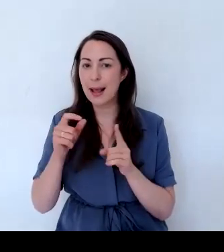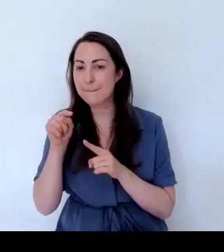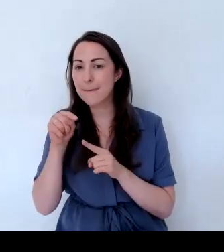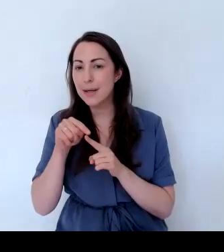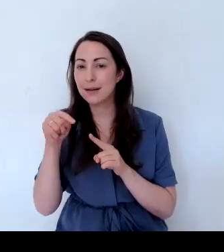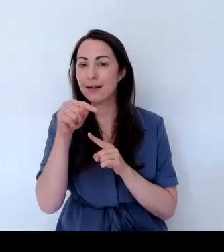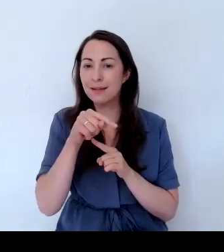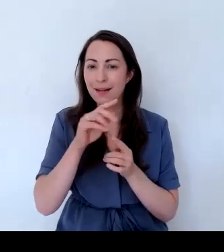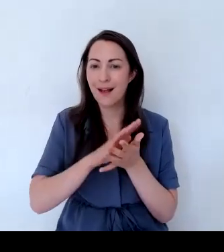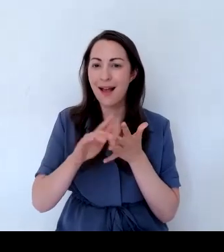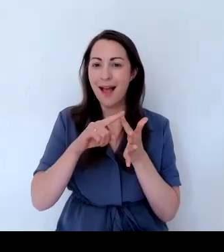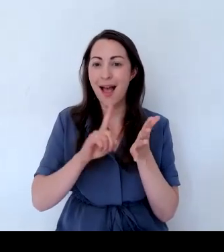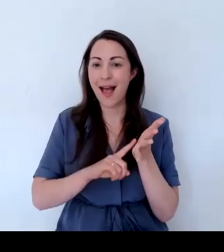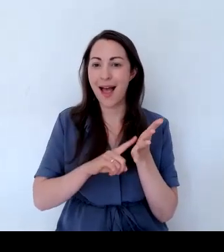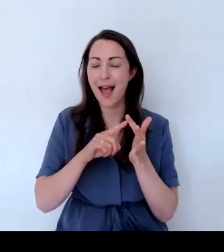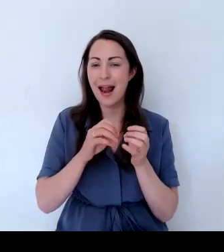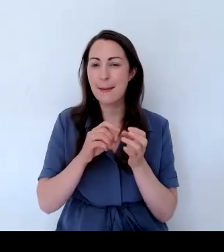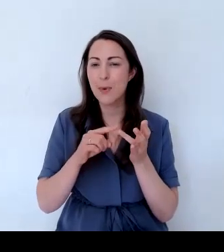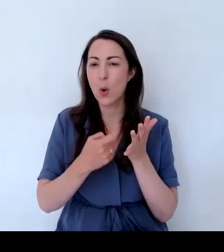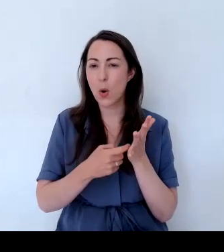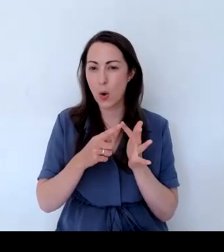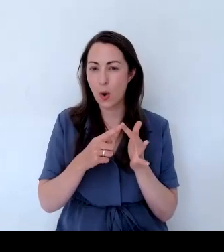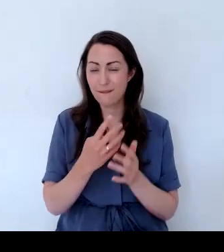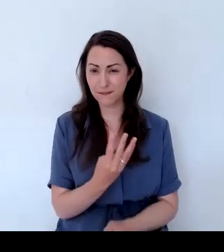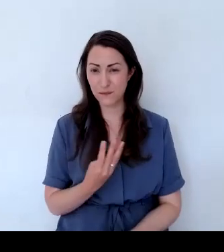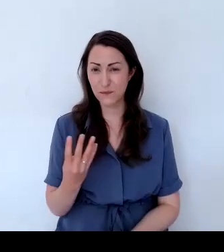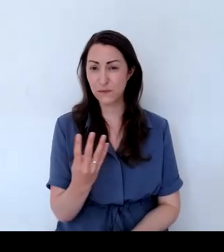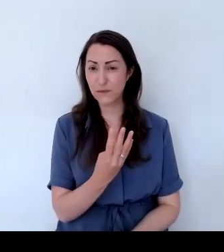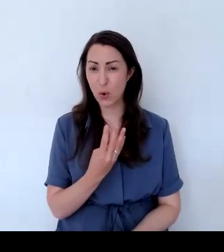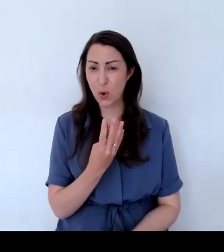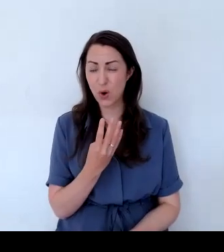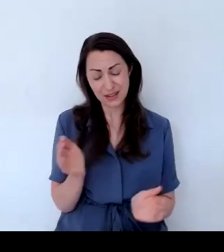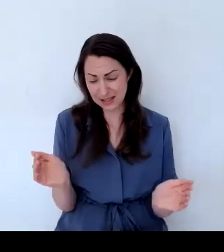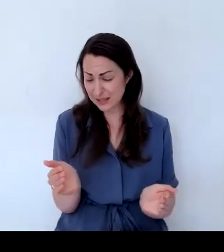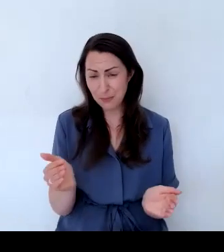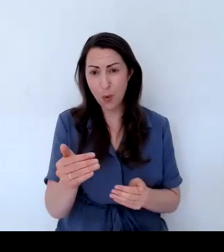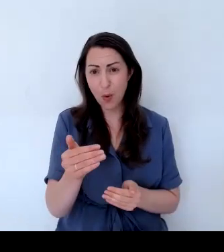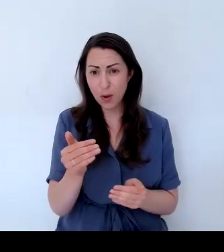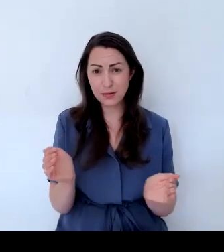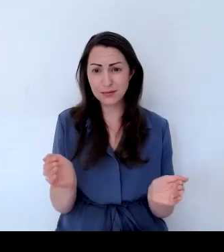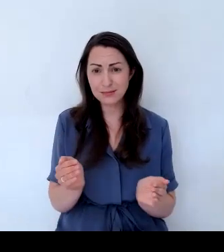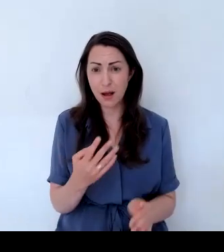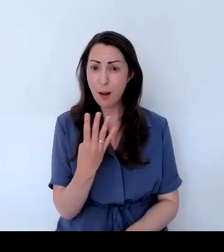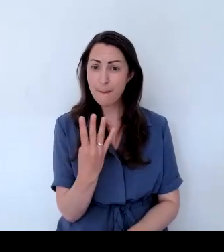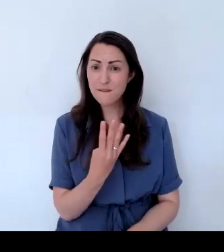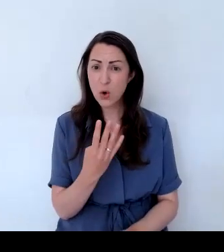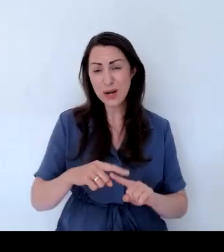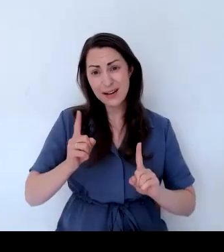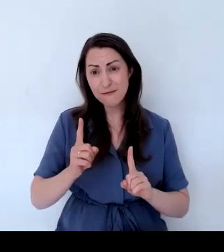small space there, you've got four different plants, which are perennial,